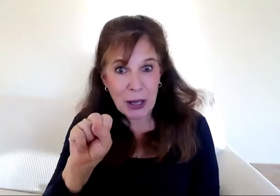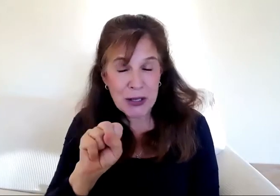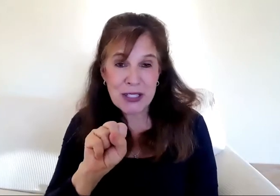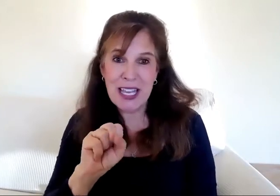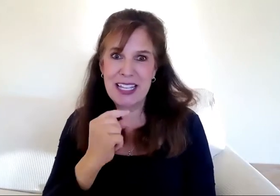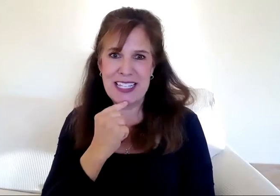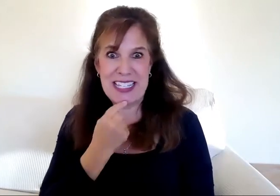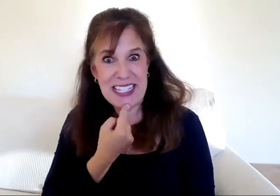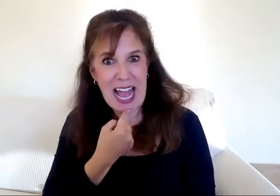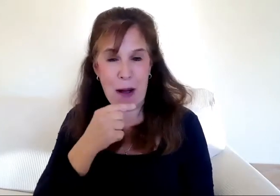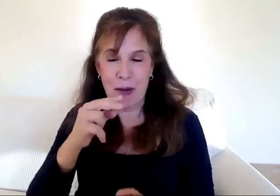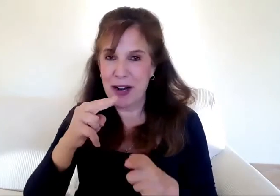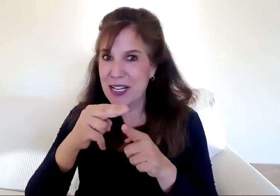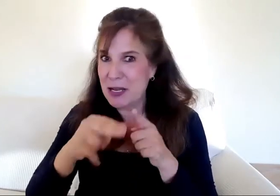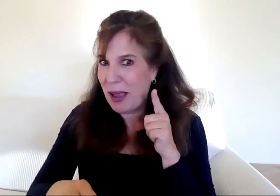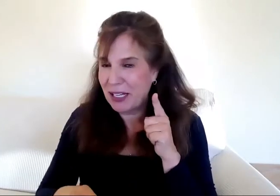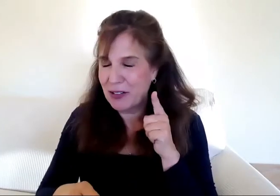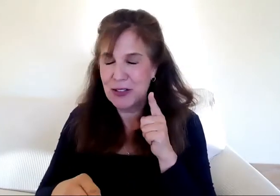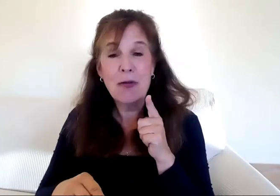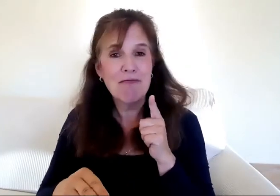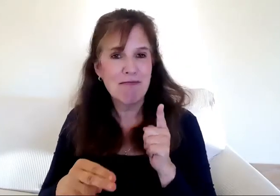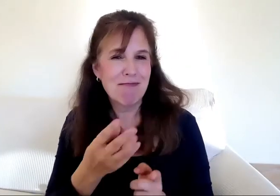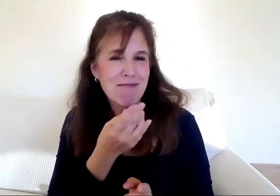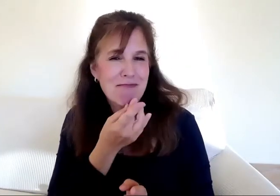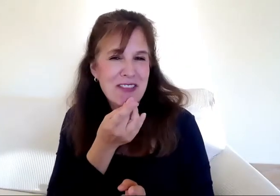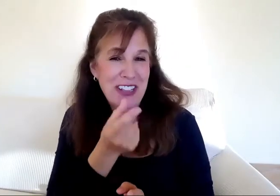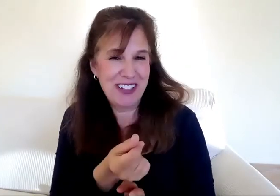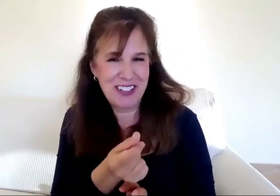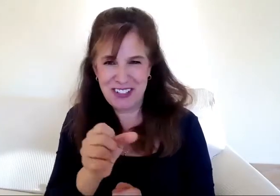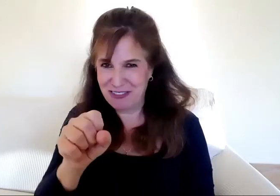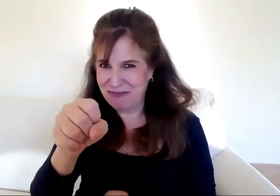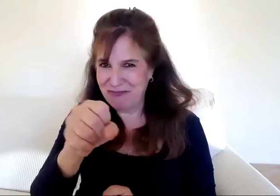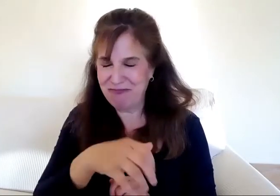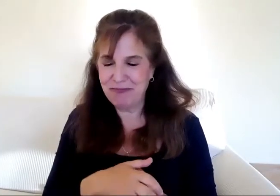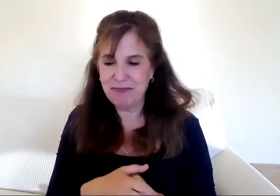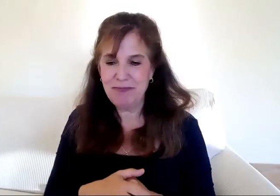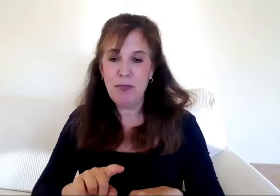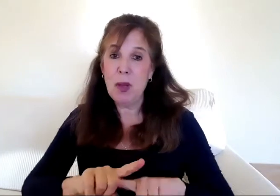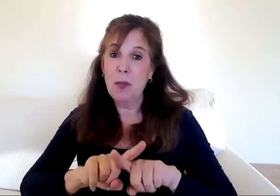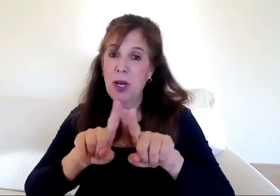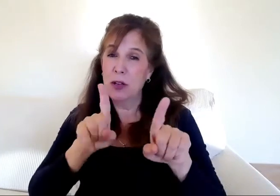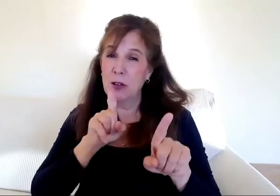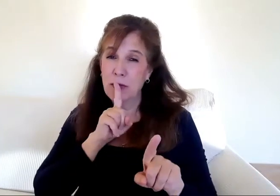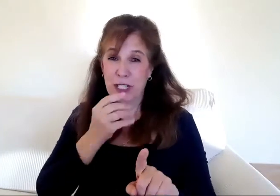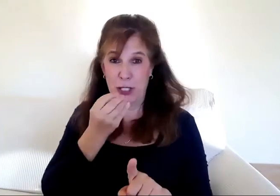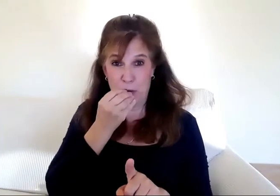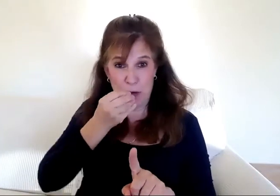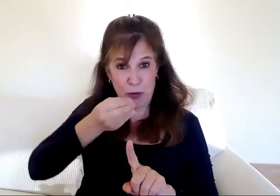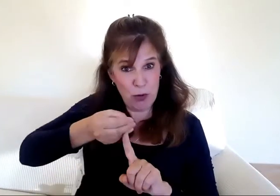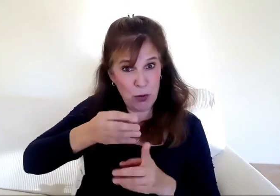tomatoes. Delicious. But the real story here is vulnerability.